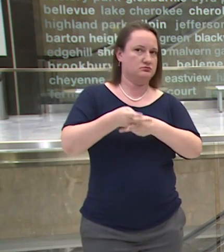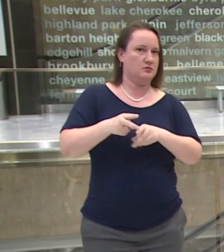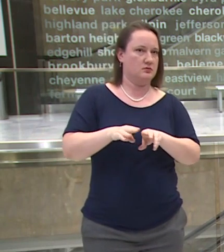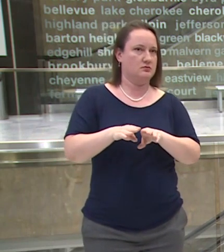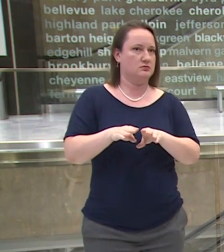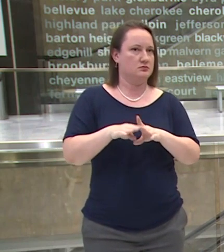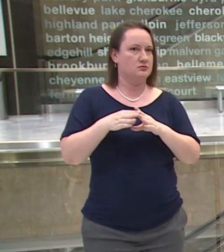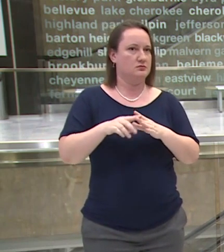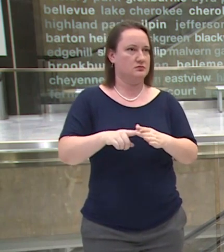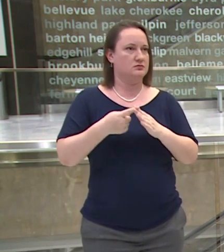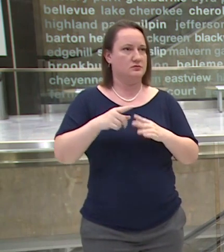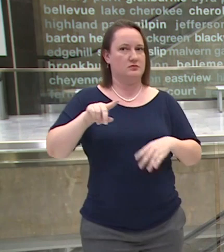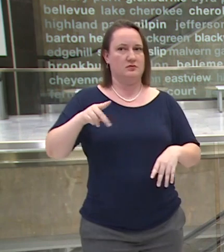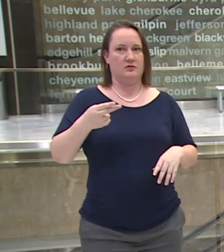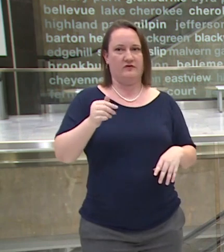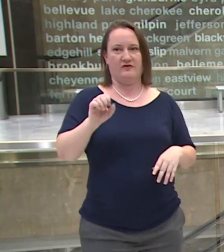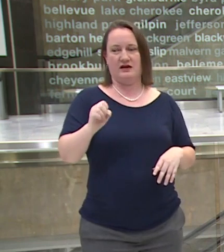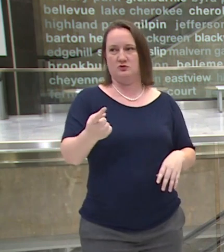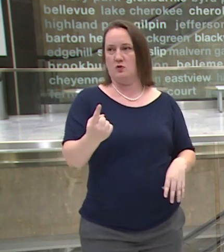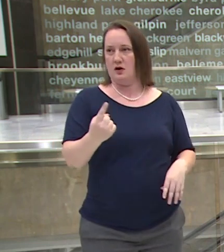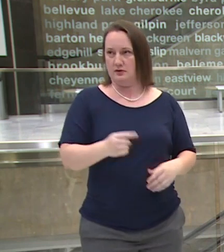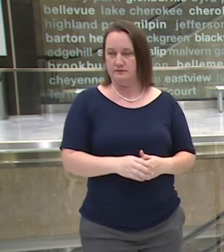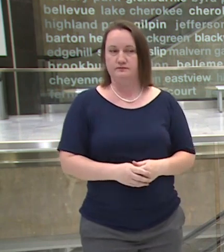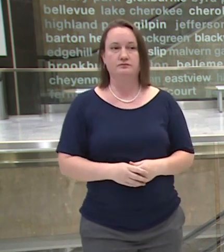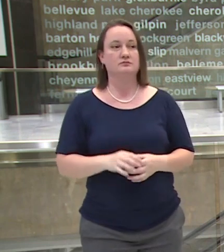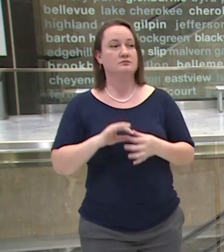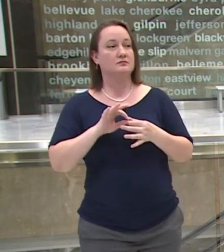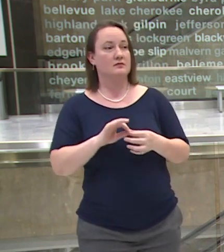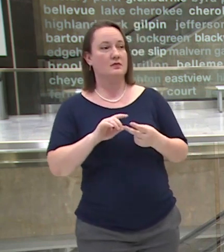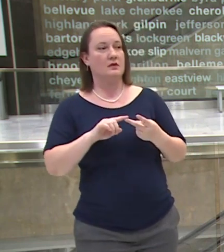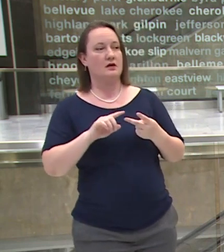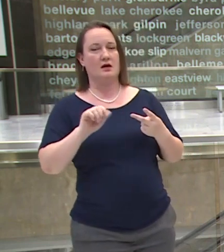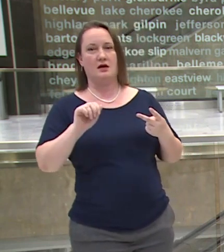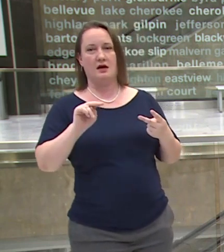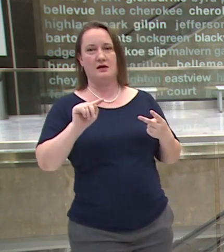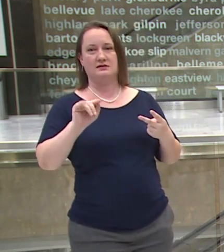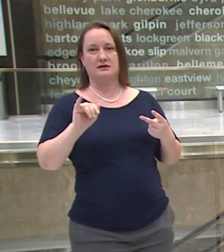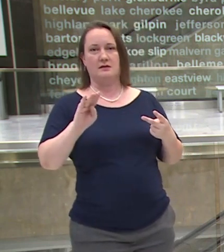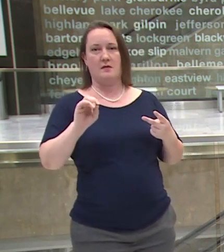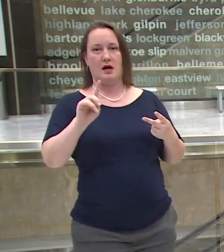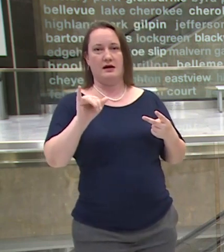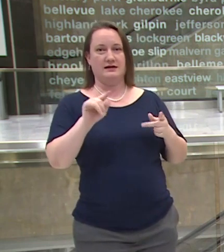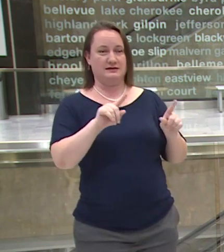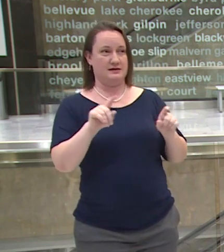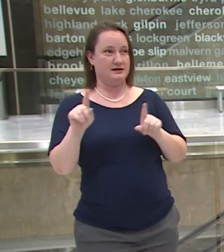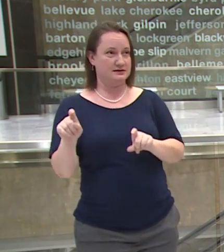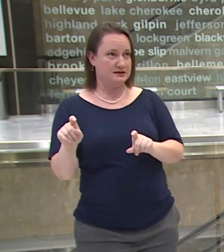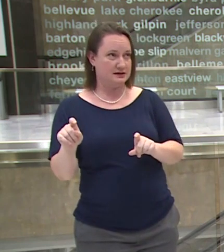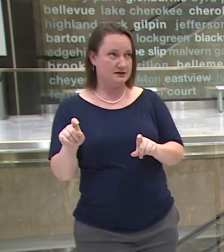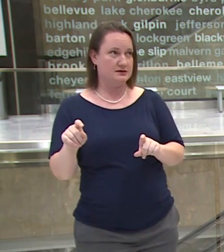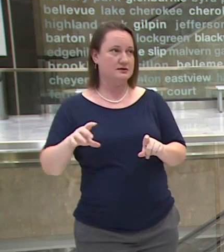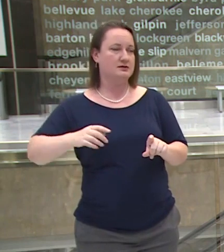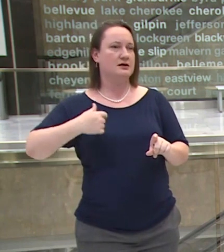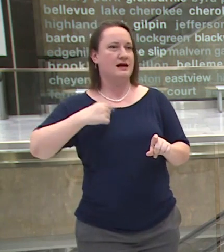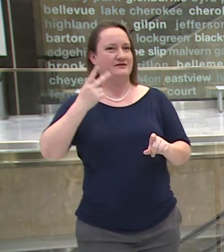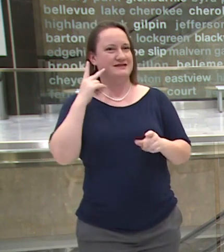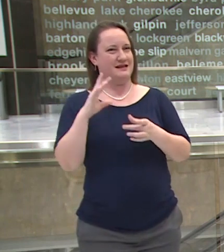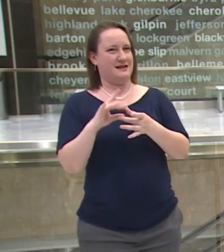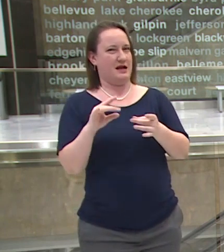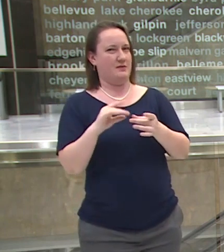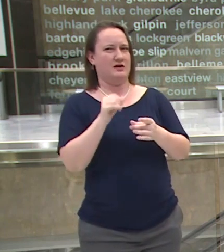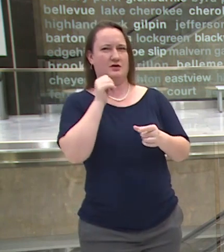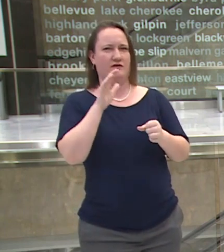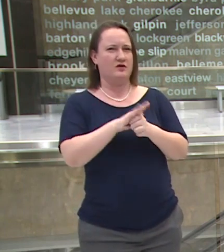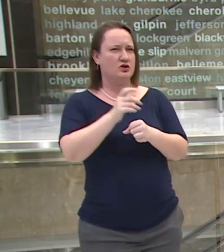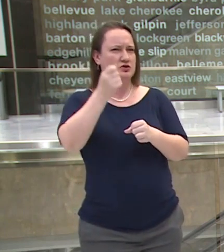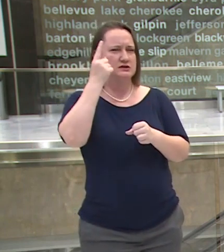one here in the city of Richmond. On the note about antibody testing I I've seen I've seen the the comments I don't fully